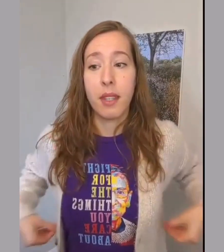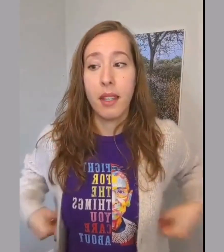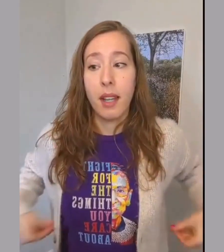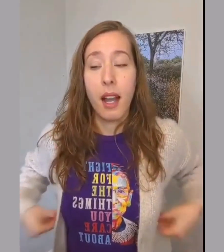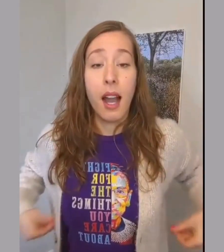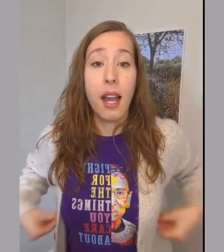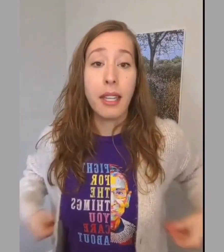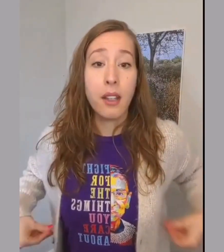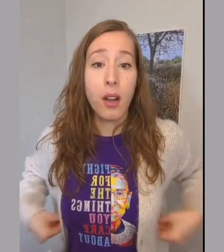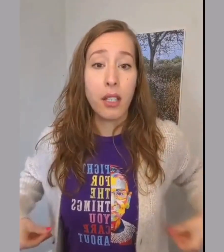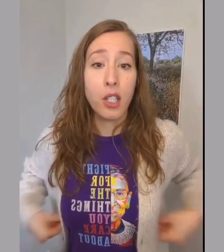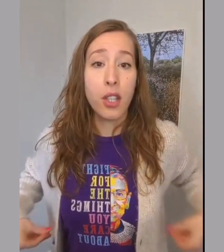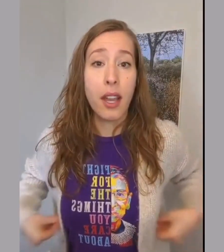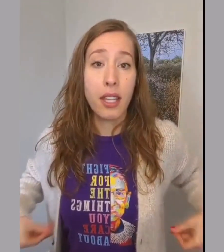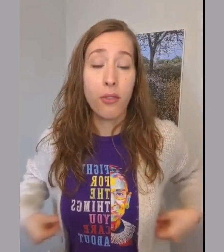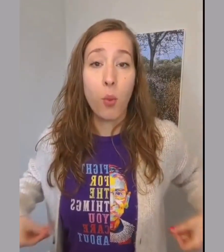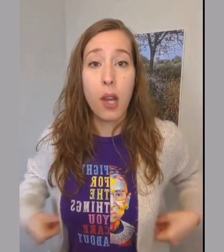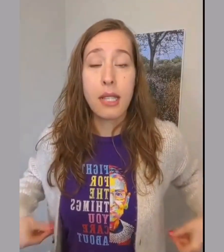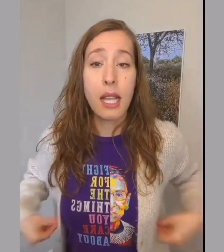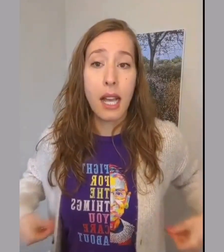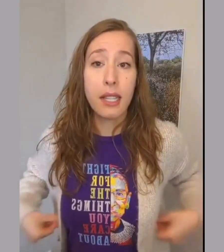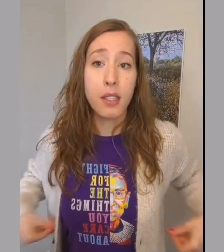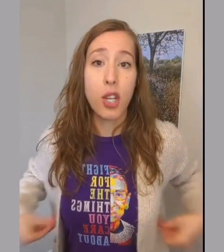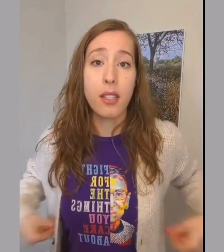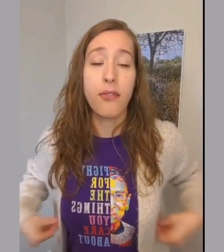I acknowledge that if one side is justified.